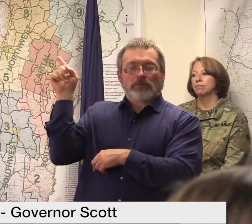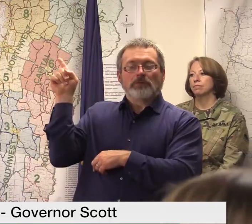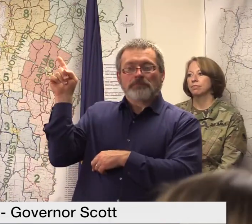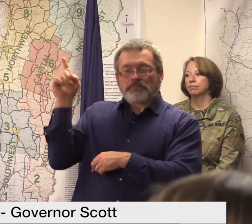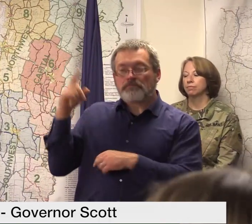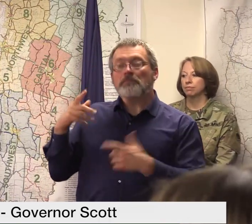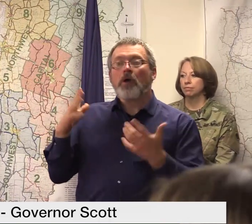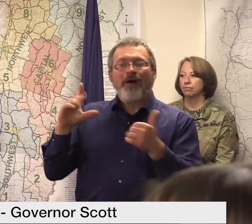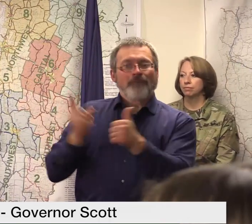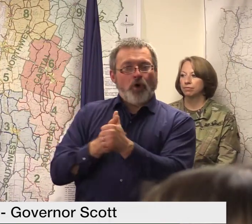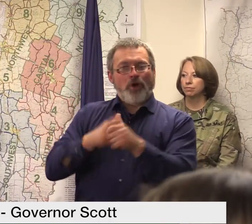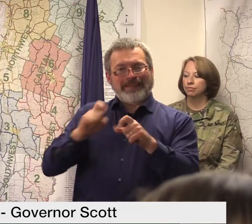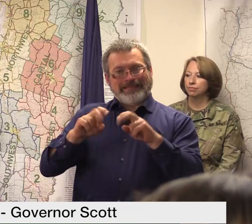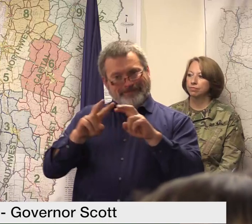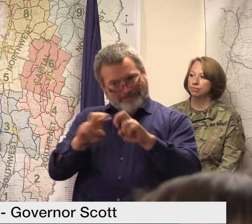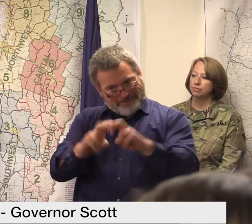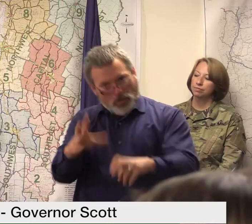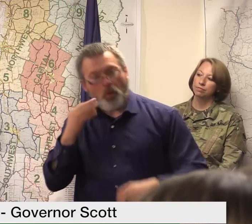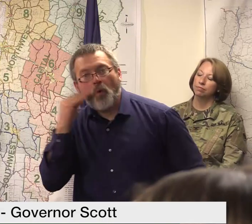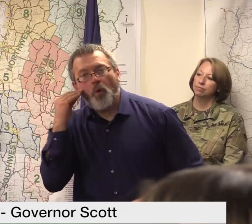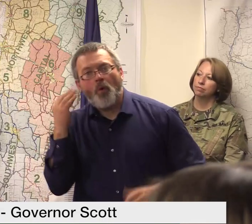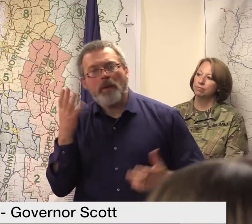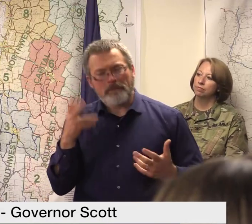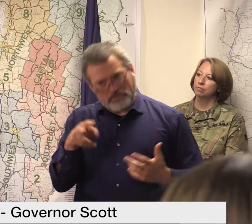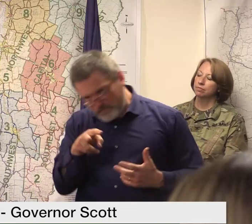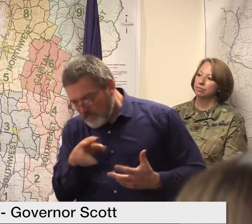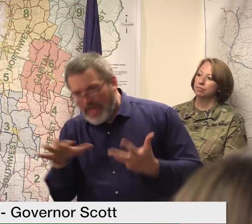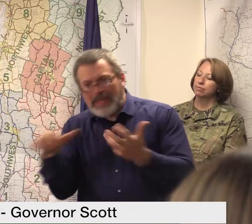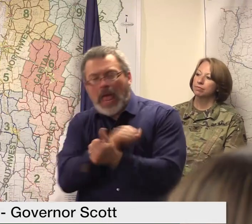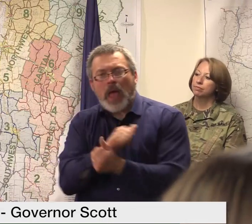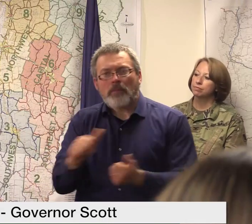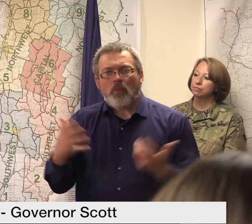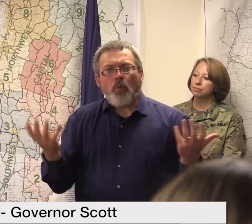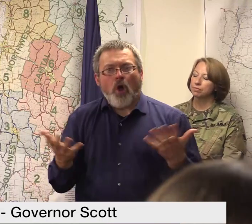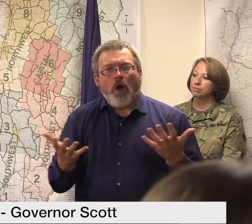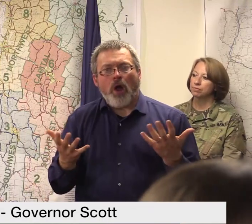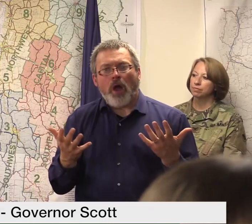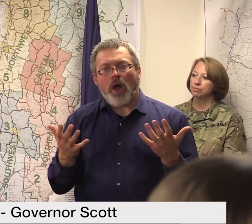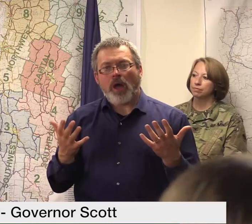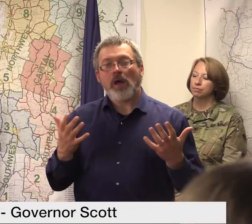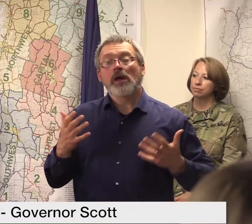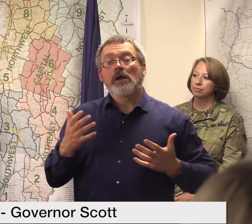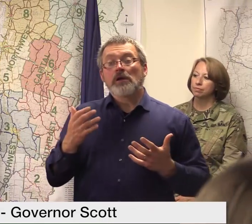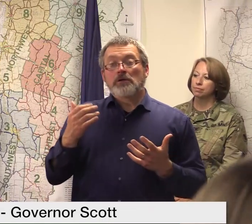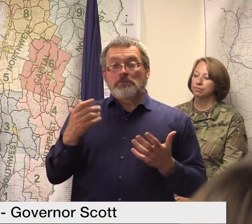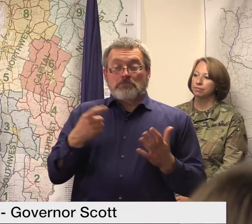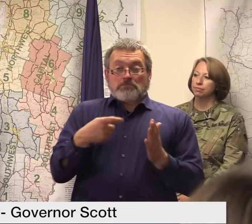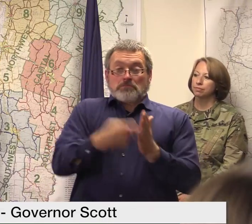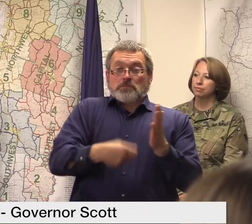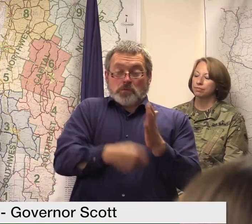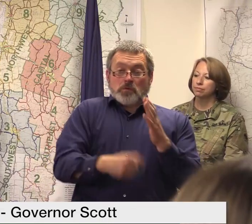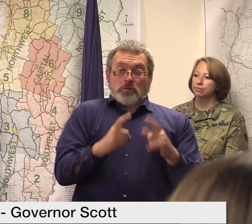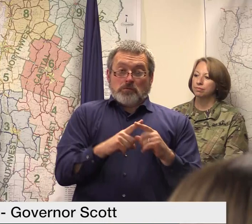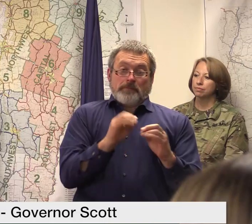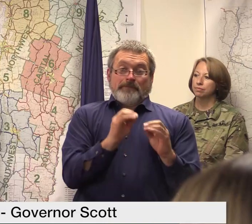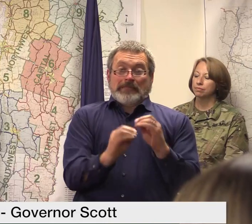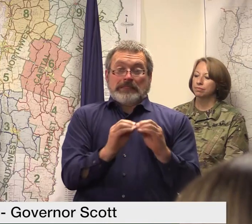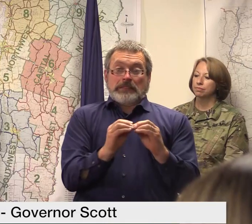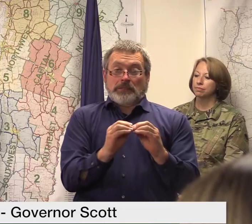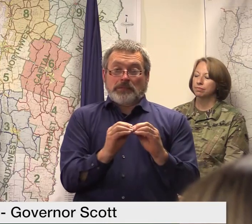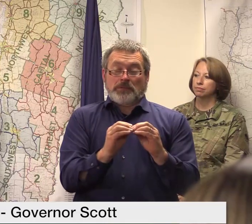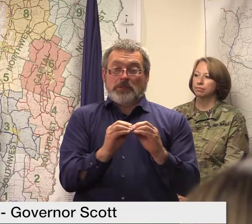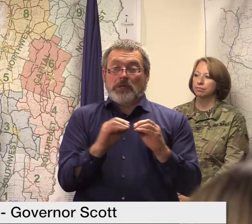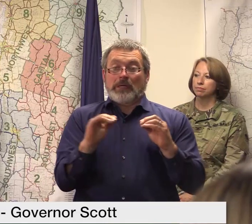the totality of the damage and if if the cost of repairing a home is more